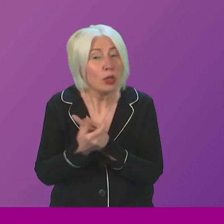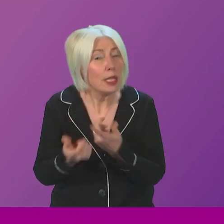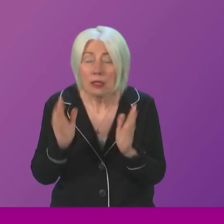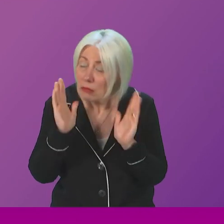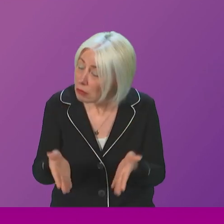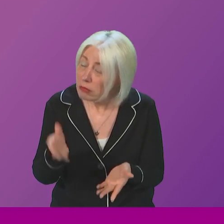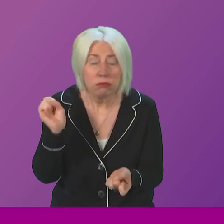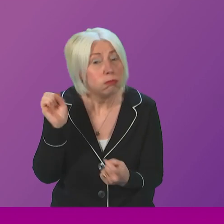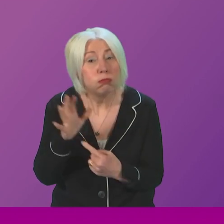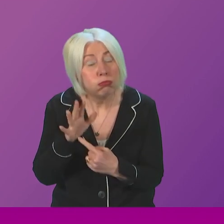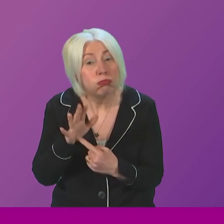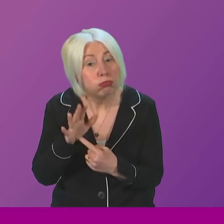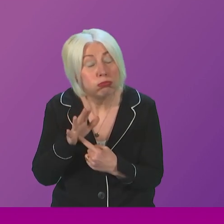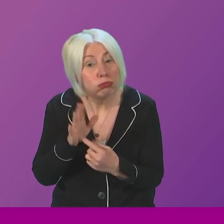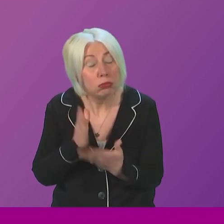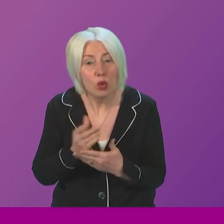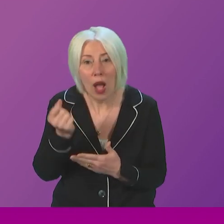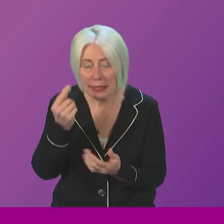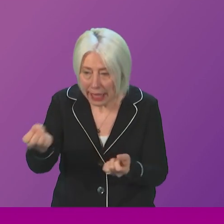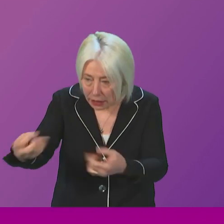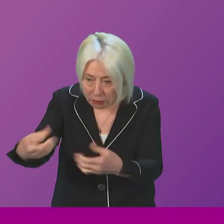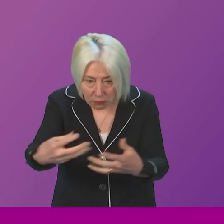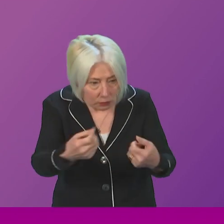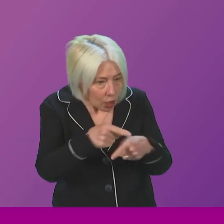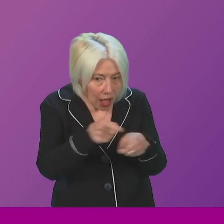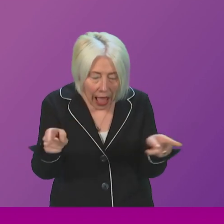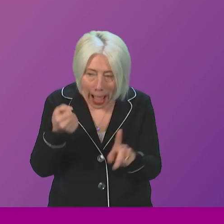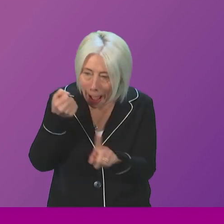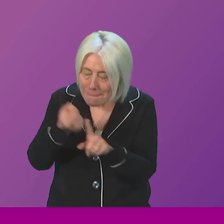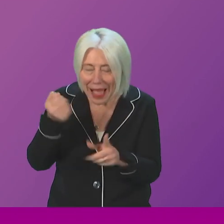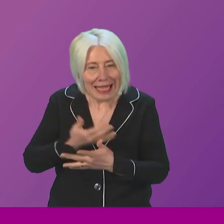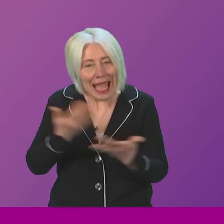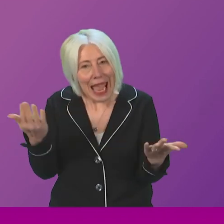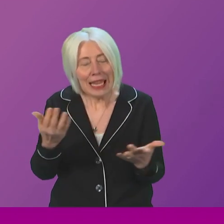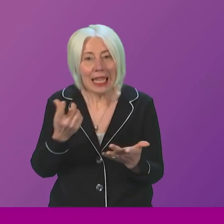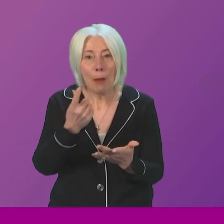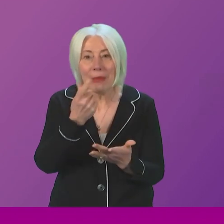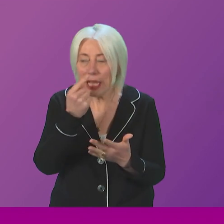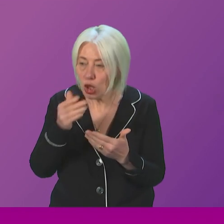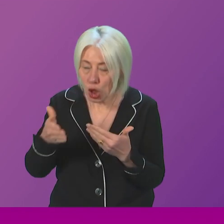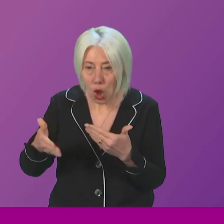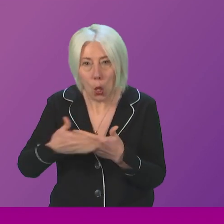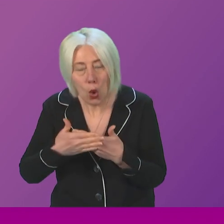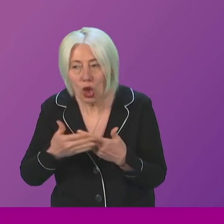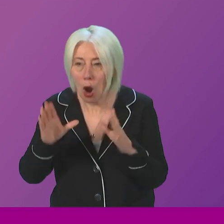engage with communities to understand from them what the impact of any potential closure